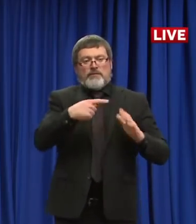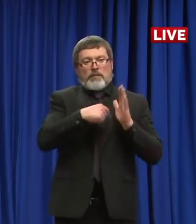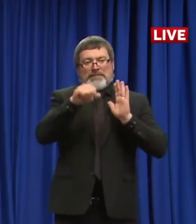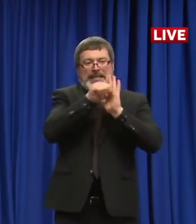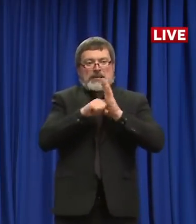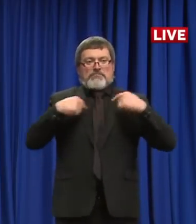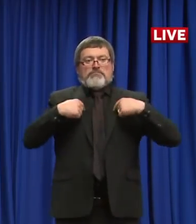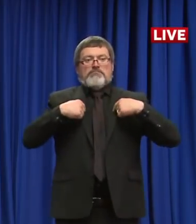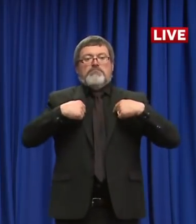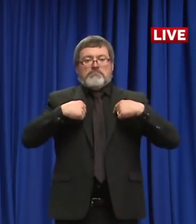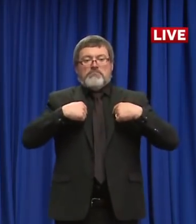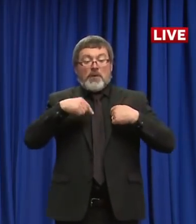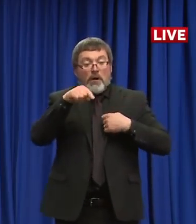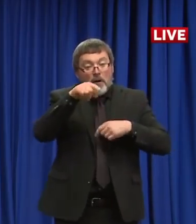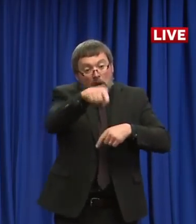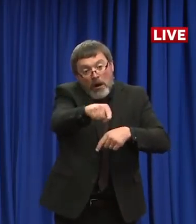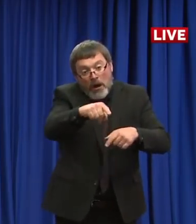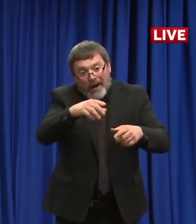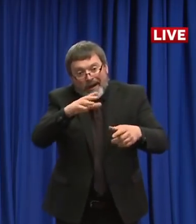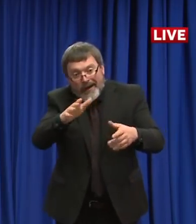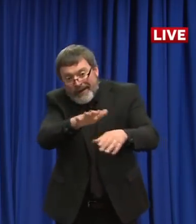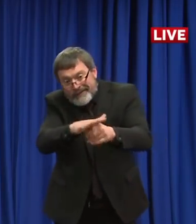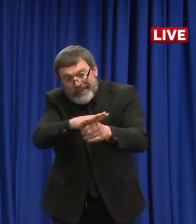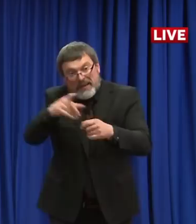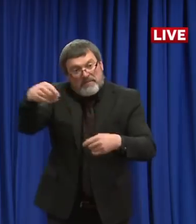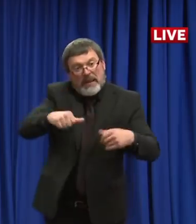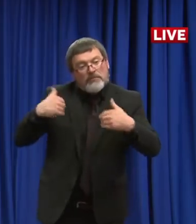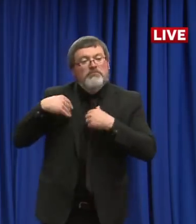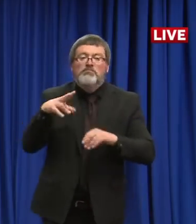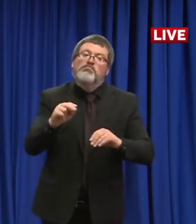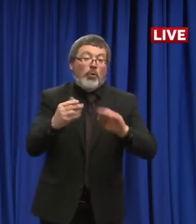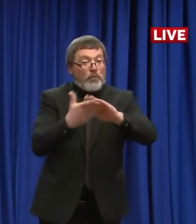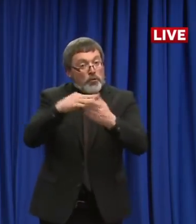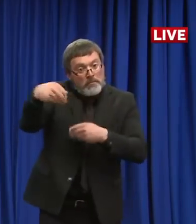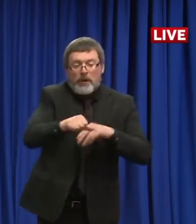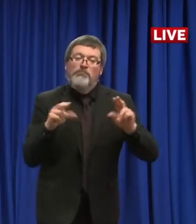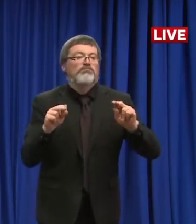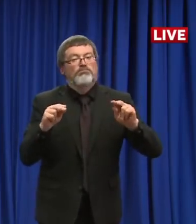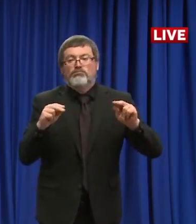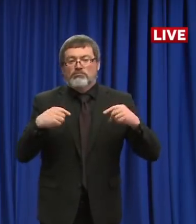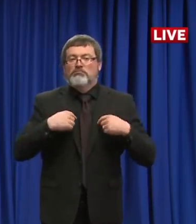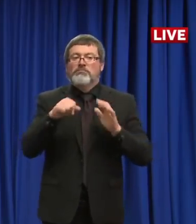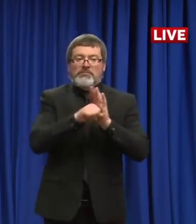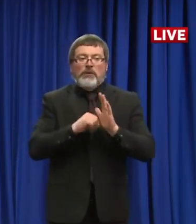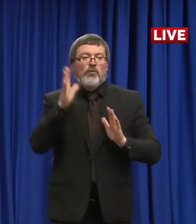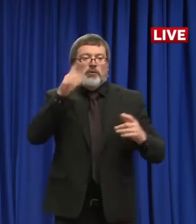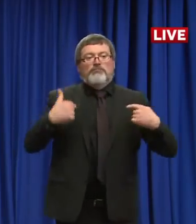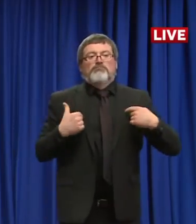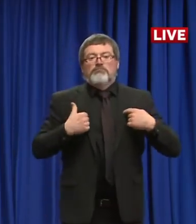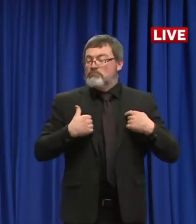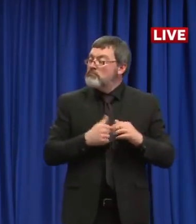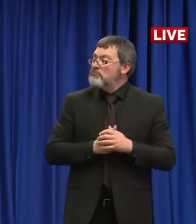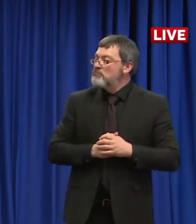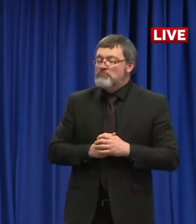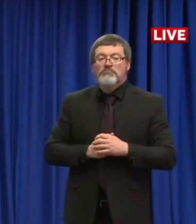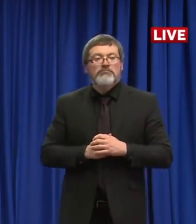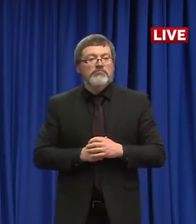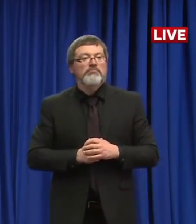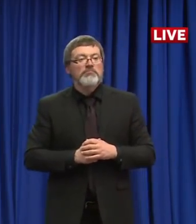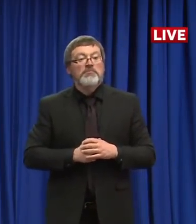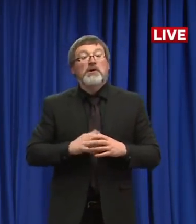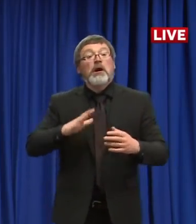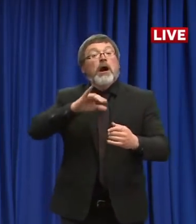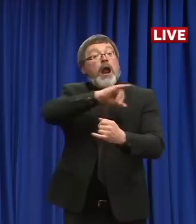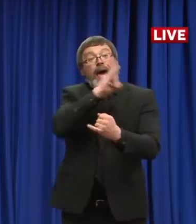workers, is absolutely critical. The last thing I want to mention today is regional partnerships and working with other states.